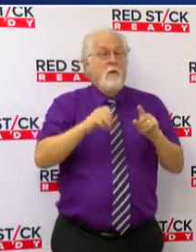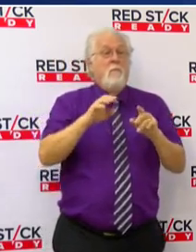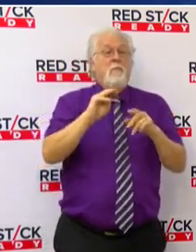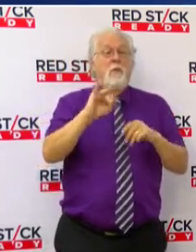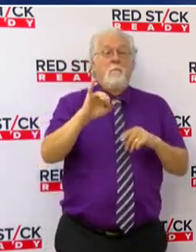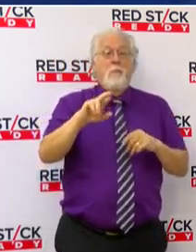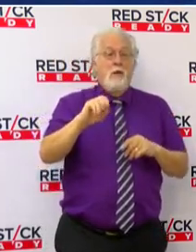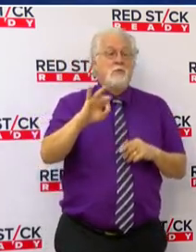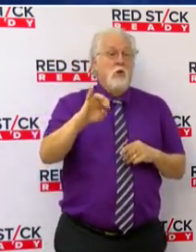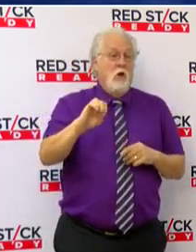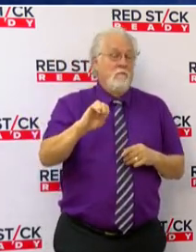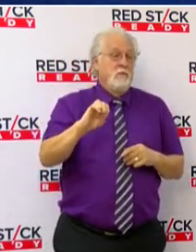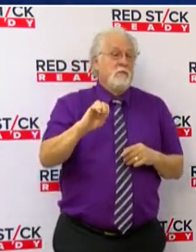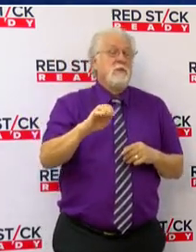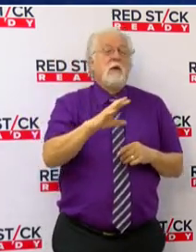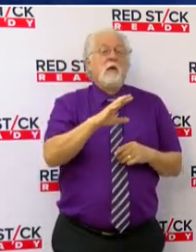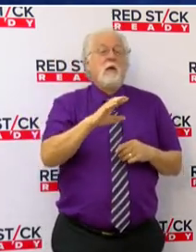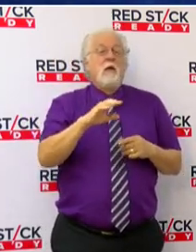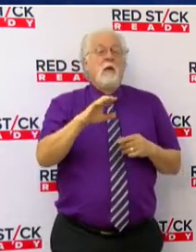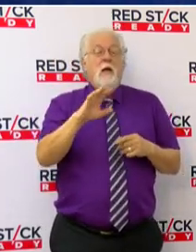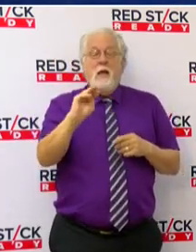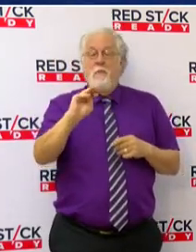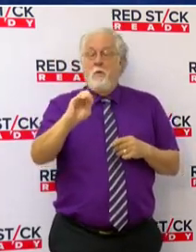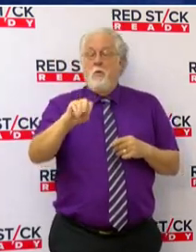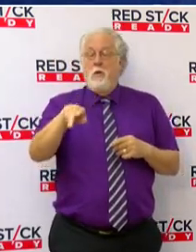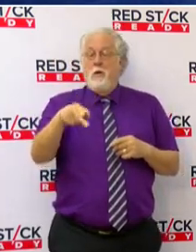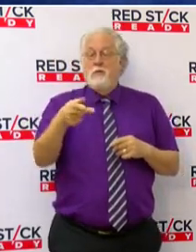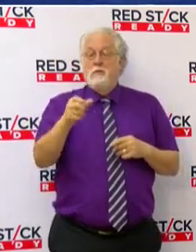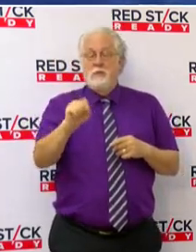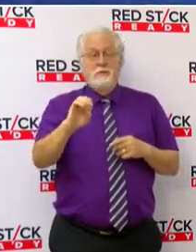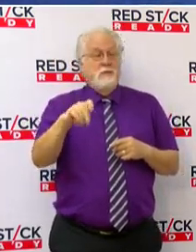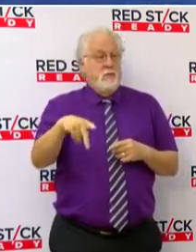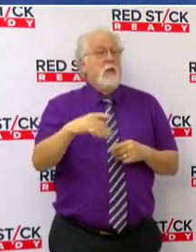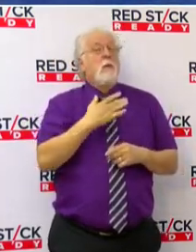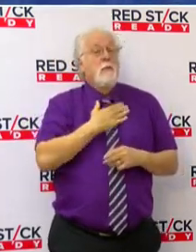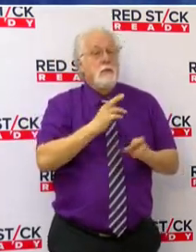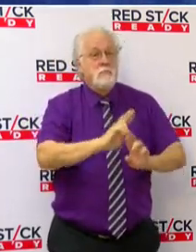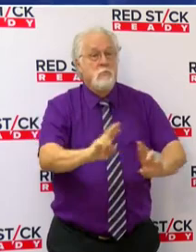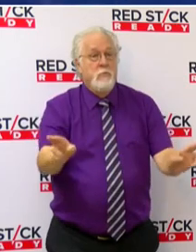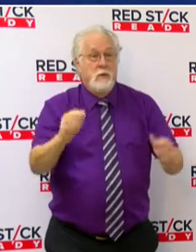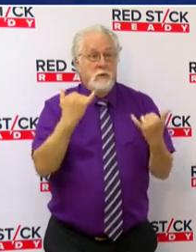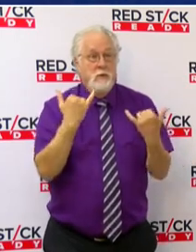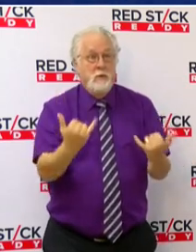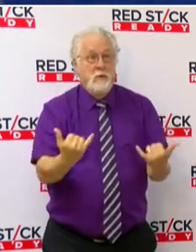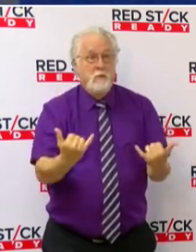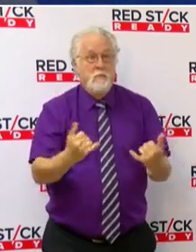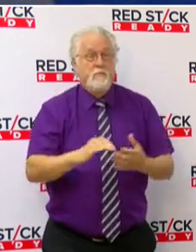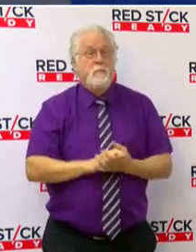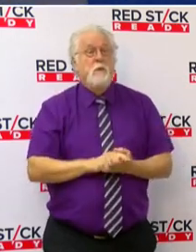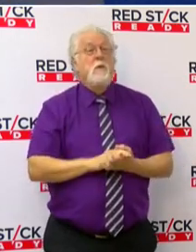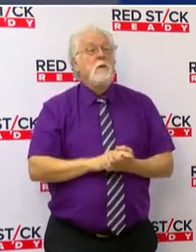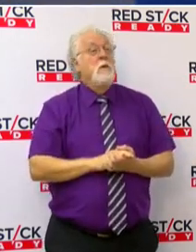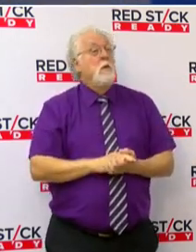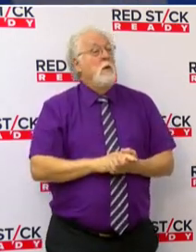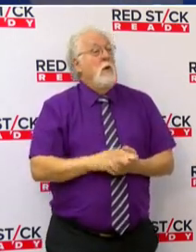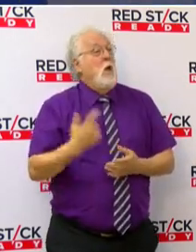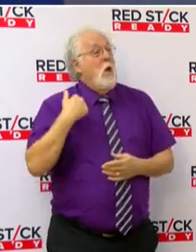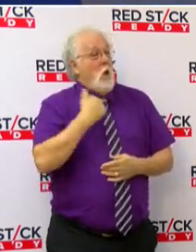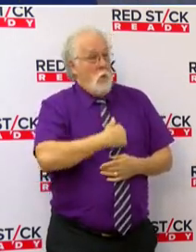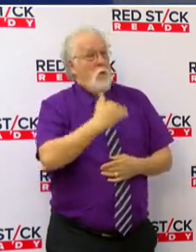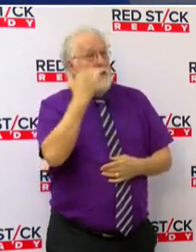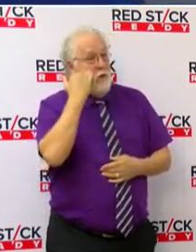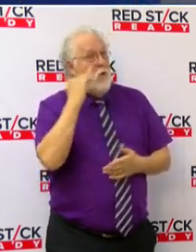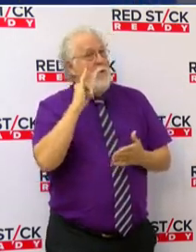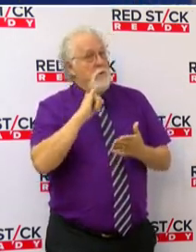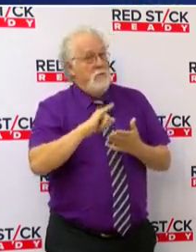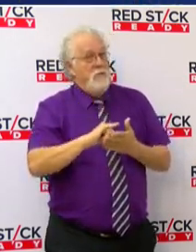of Homeland Security and Emergency Preparedness. Please prepare now. Listen, we all know that this